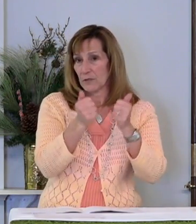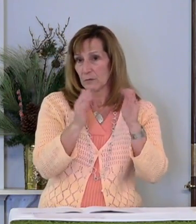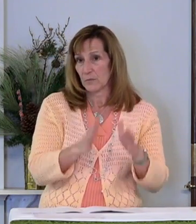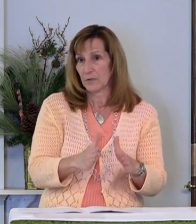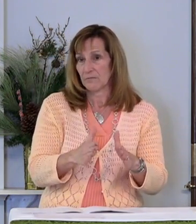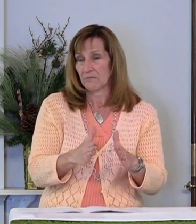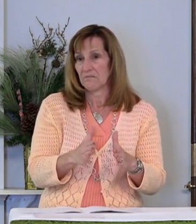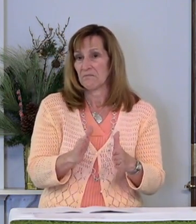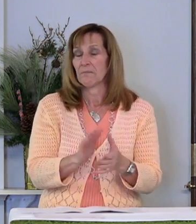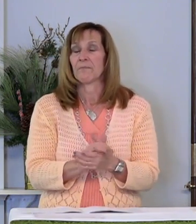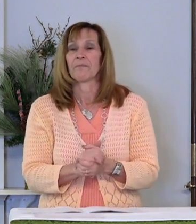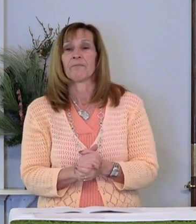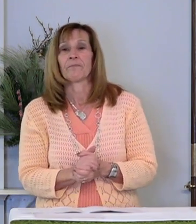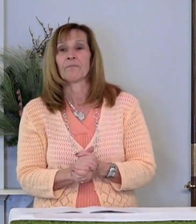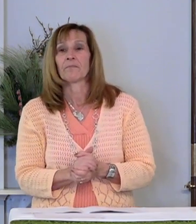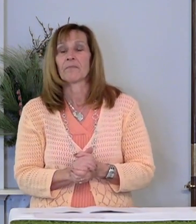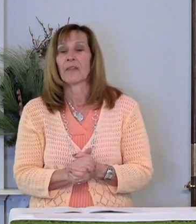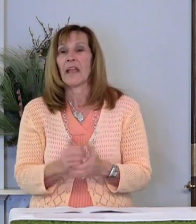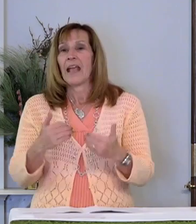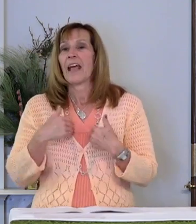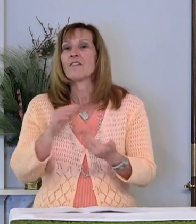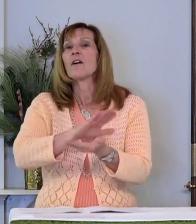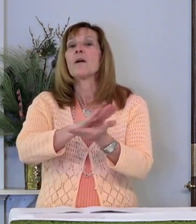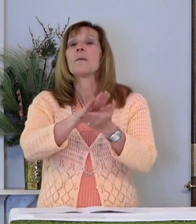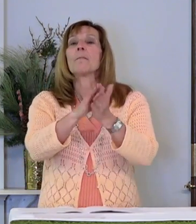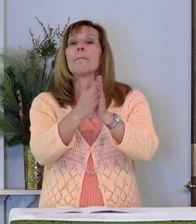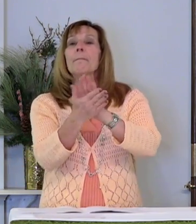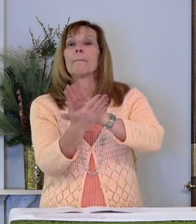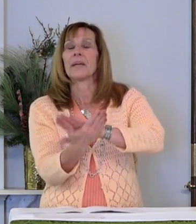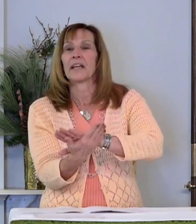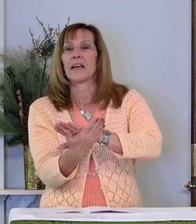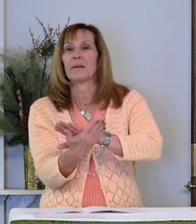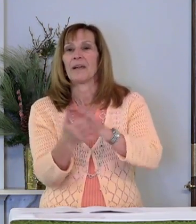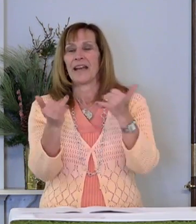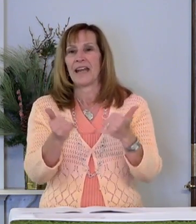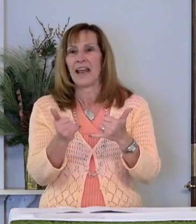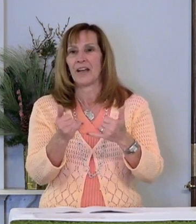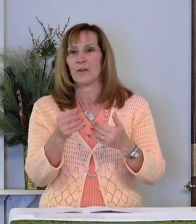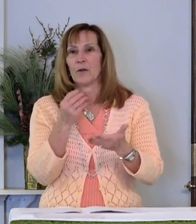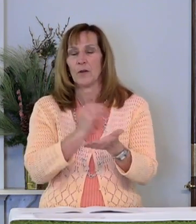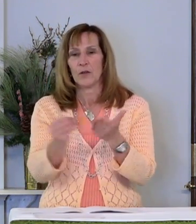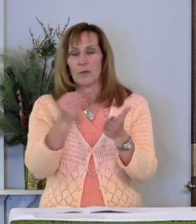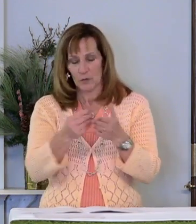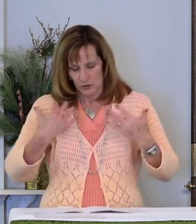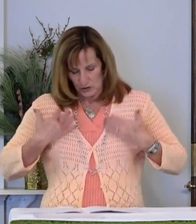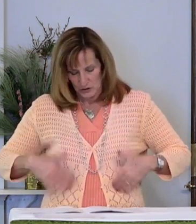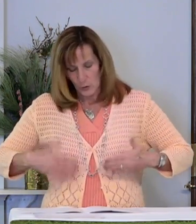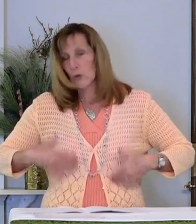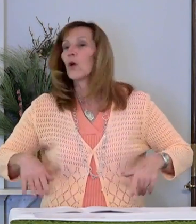sports, have become sports apparel stores.